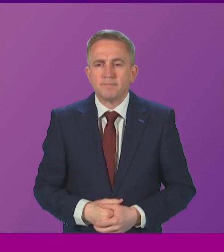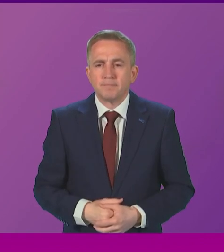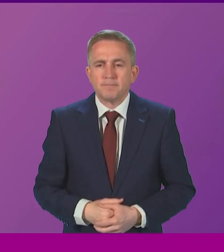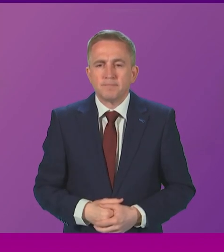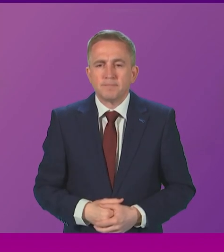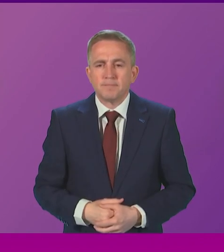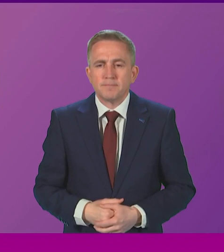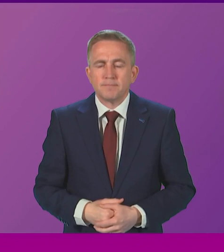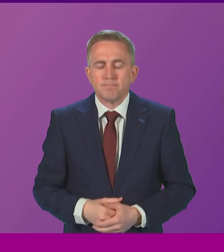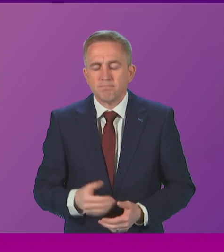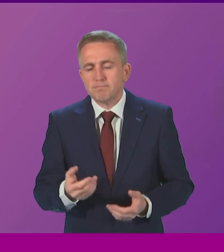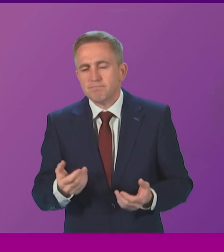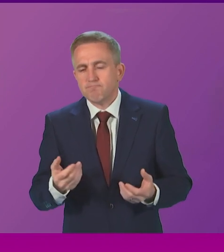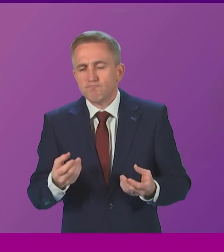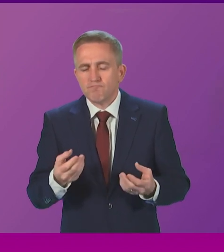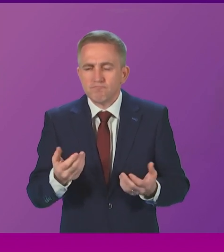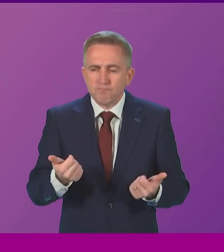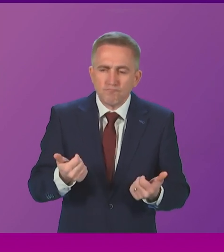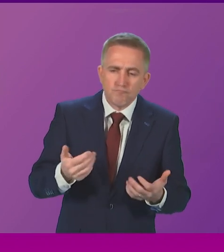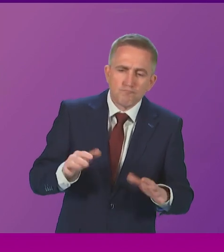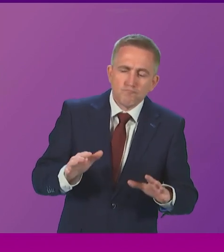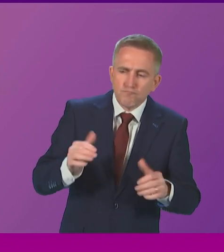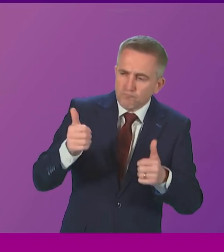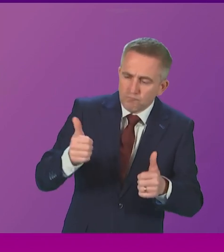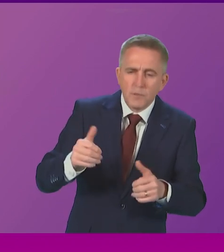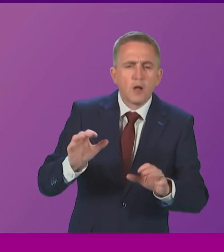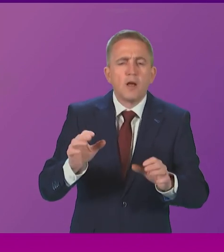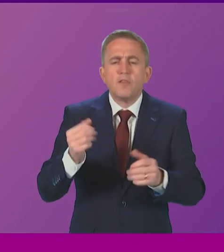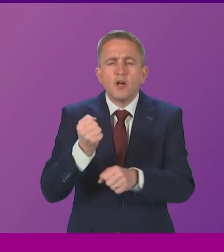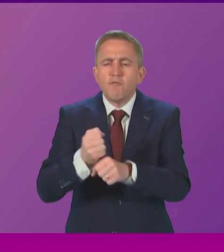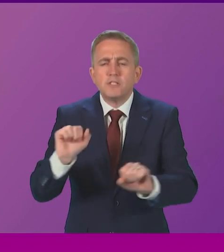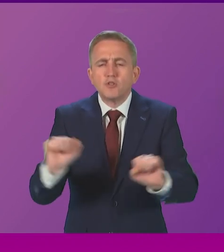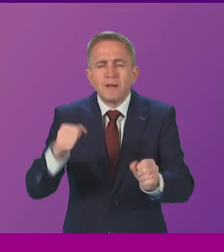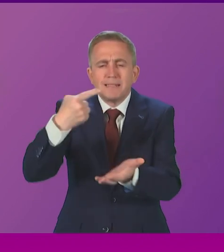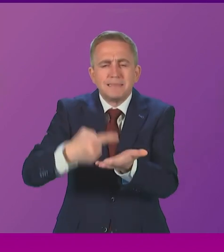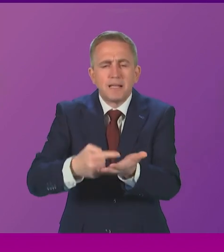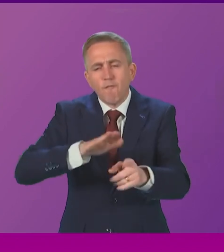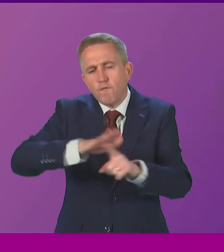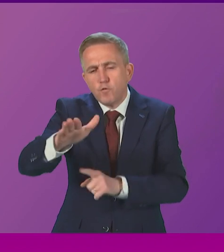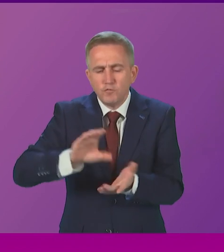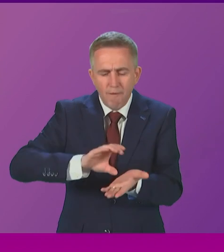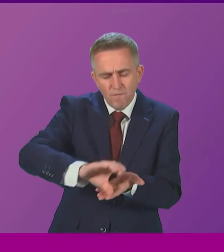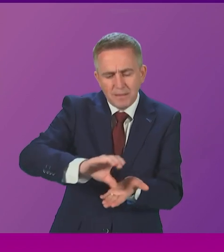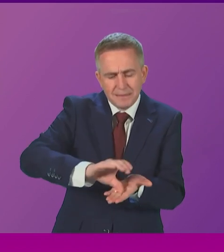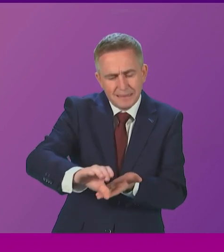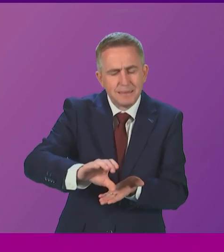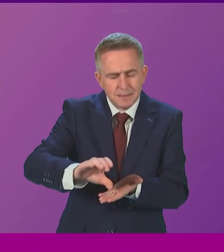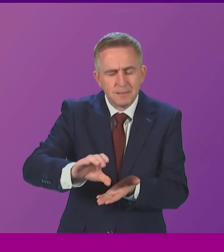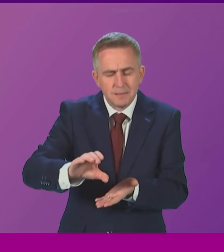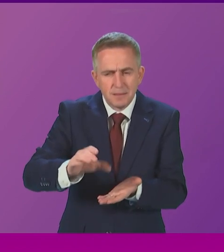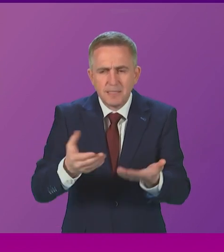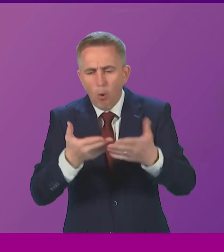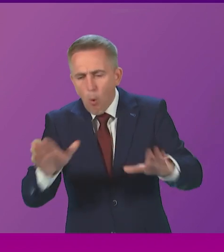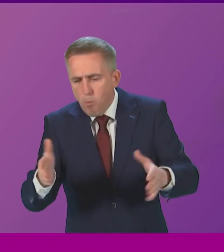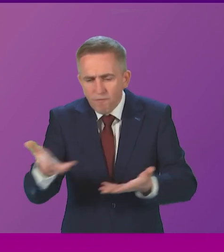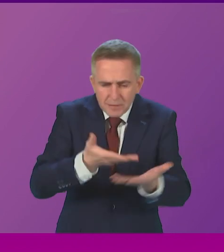It's a little bit more positive what the Minister says that no final decision has been made about future funding. But it does leave these staff